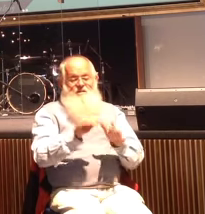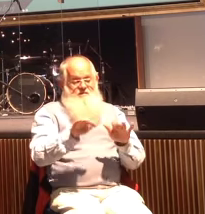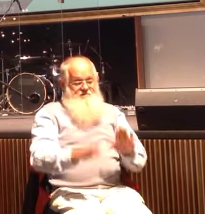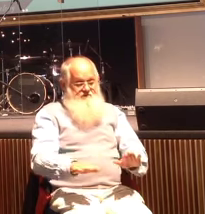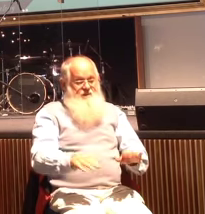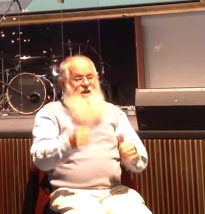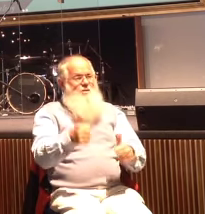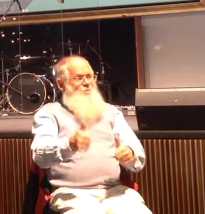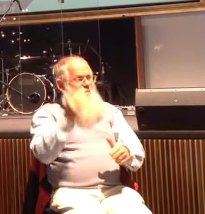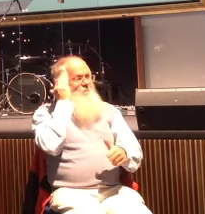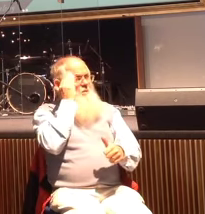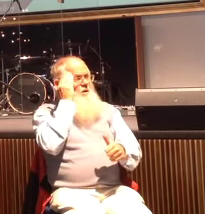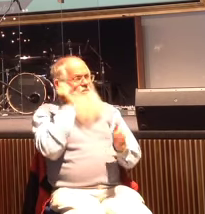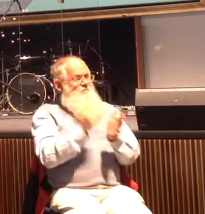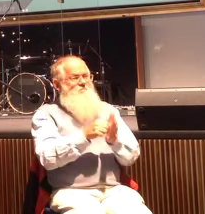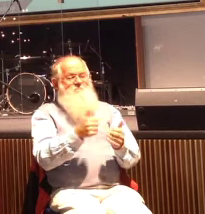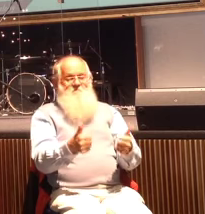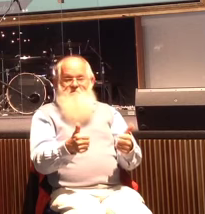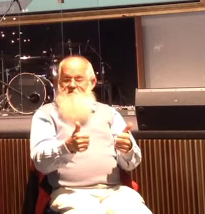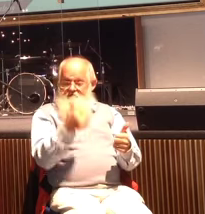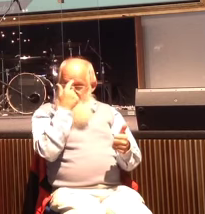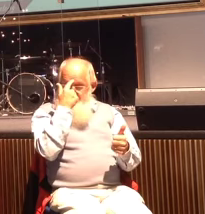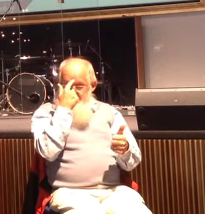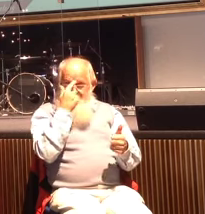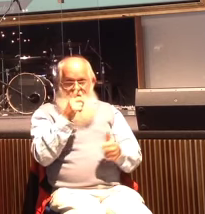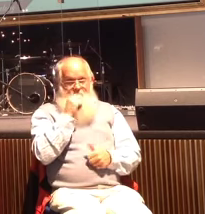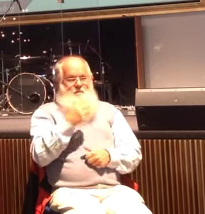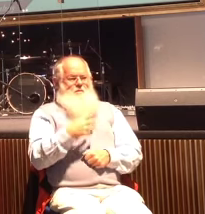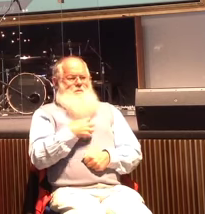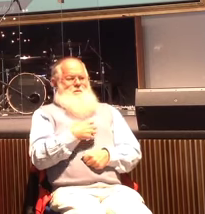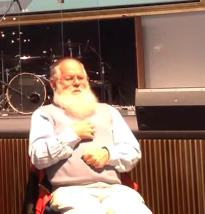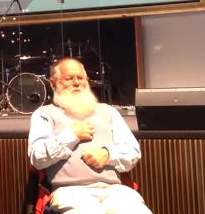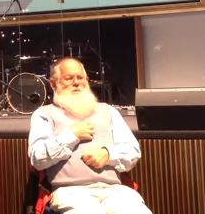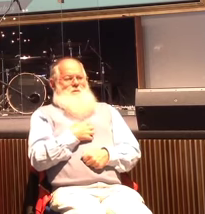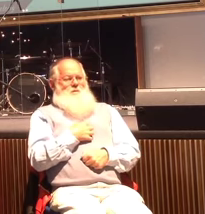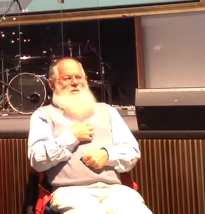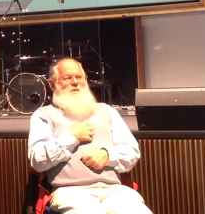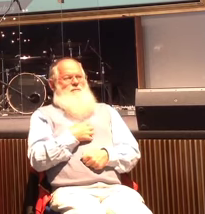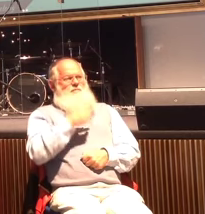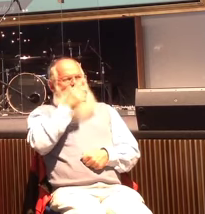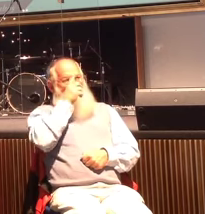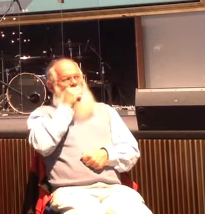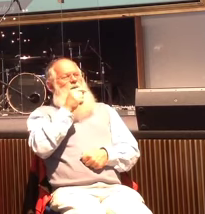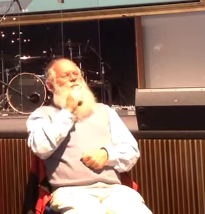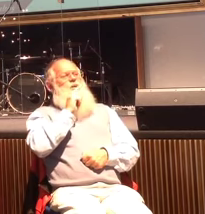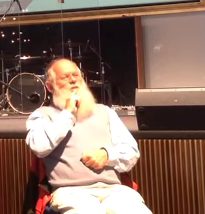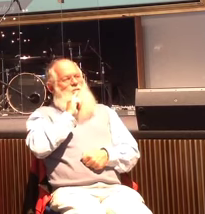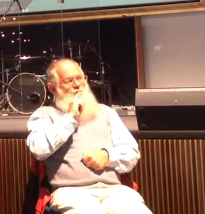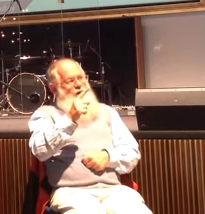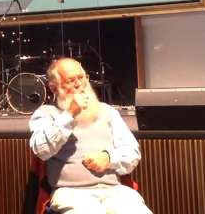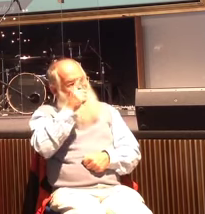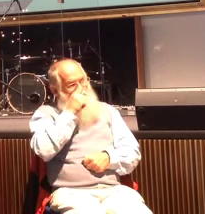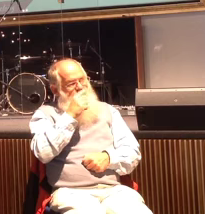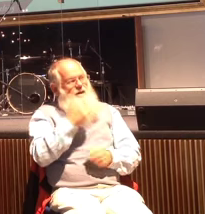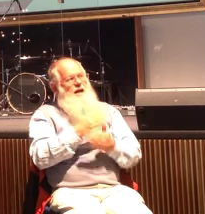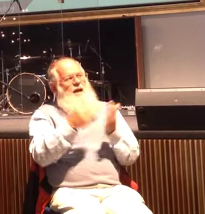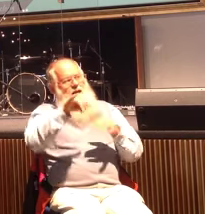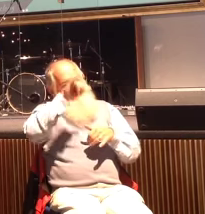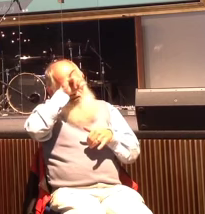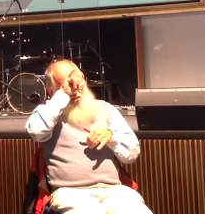and in his right mind. And they were afraid. Those who had seen it told the people how the demon-possessed man had been